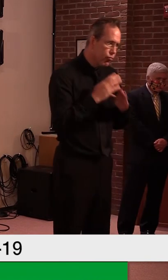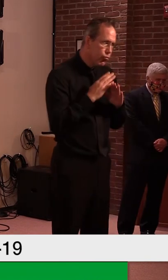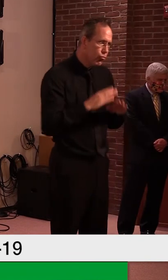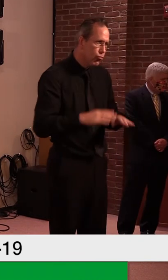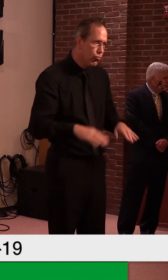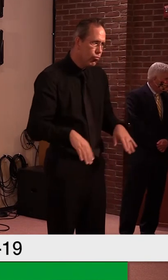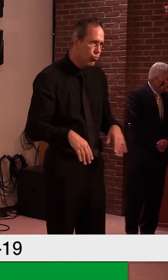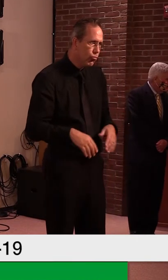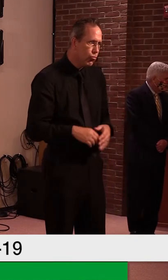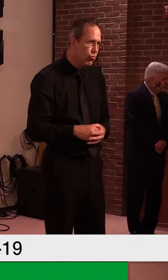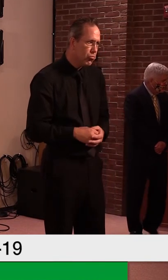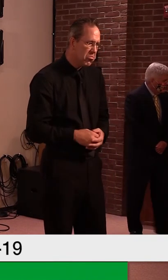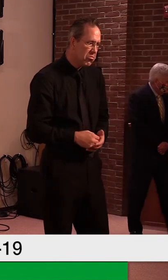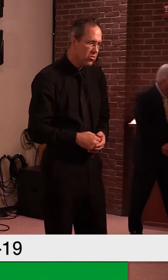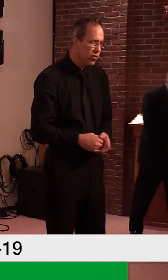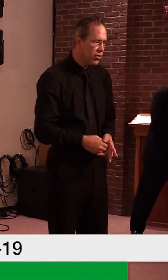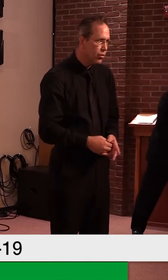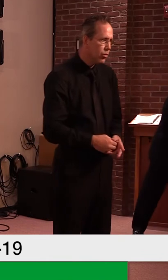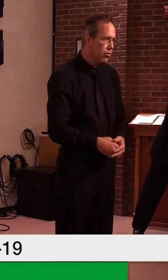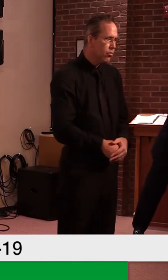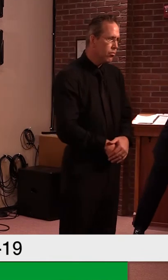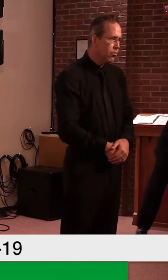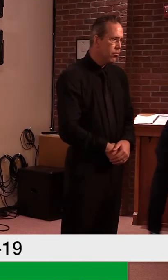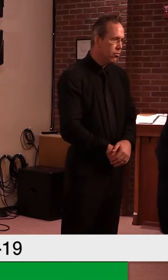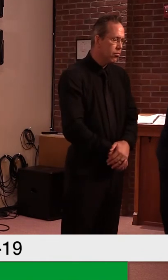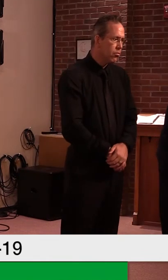Chris Mays, Brattleboro Reformer.